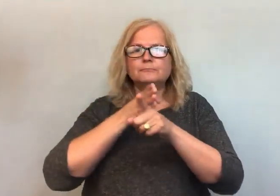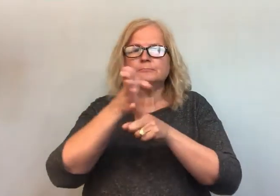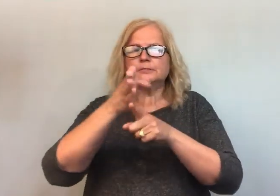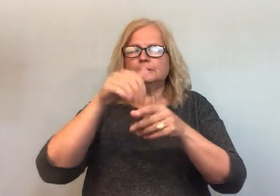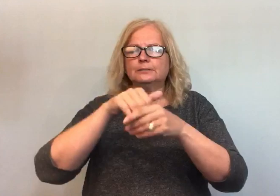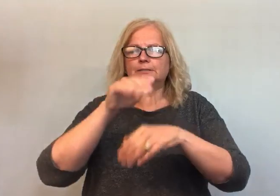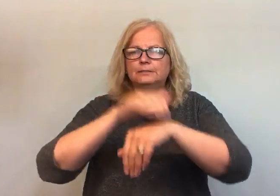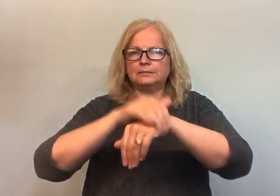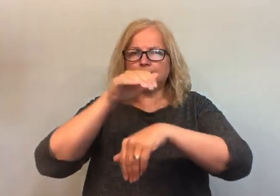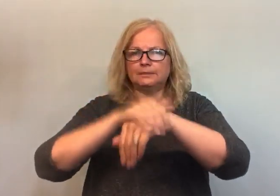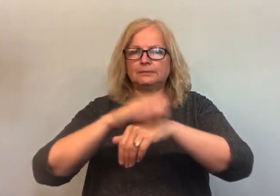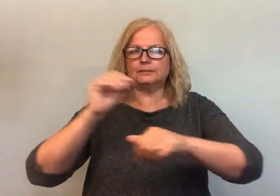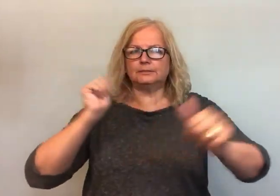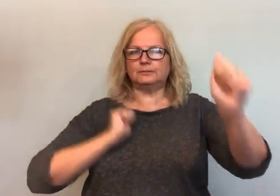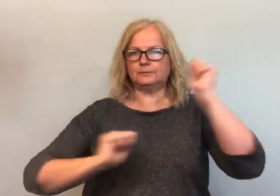majoring in English and theater.